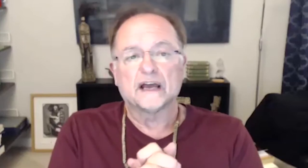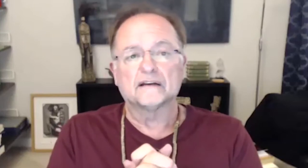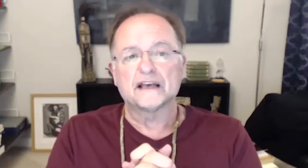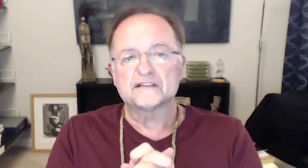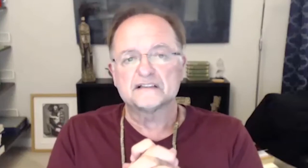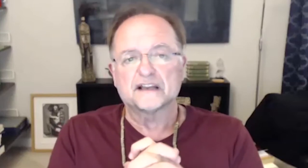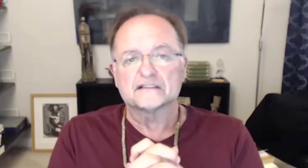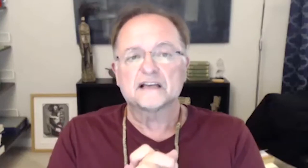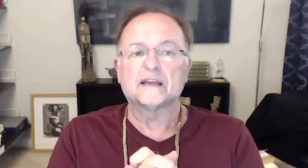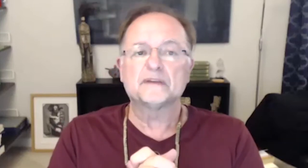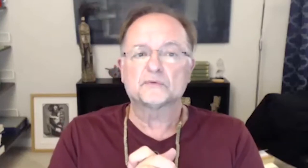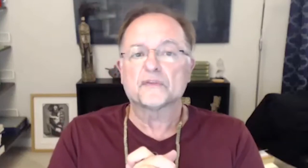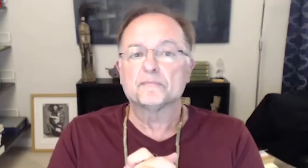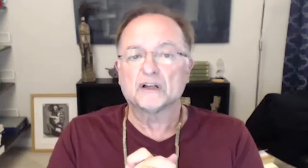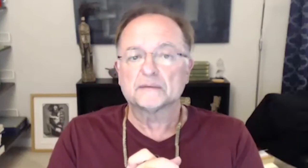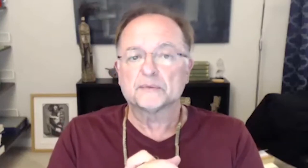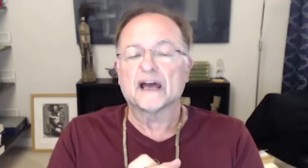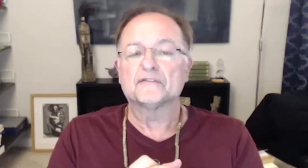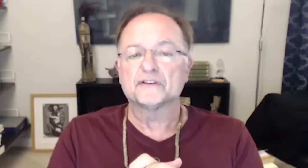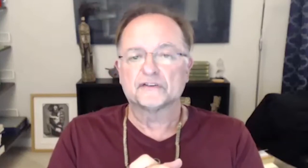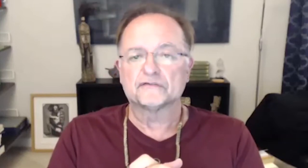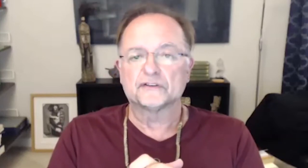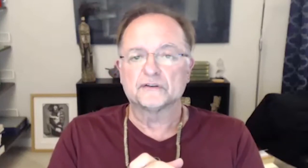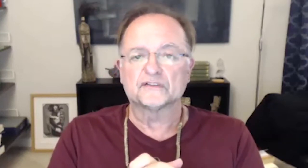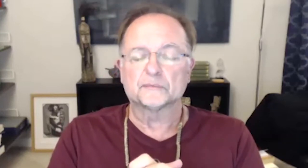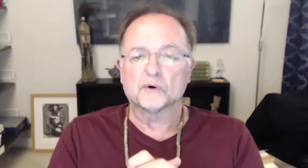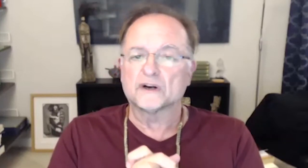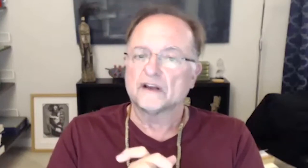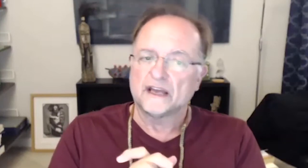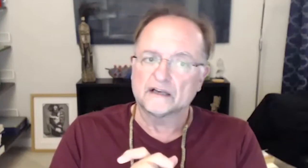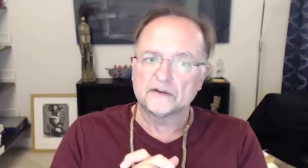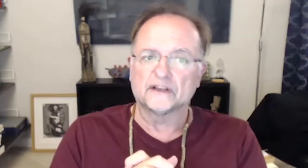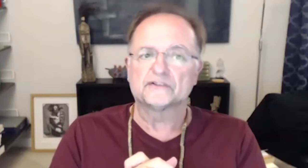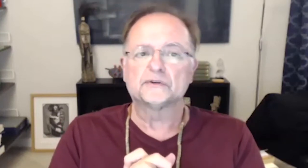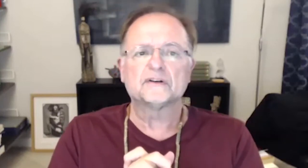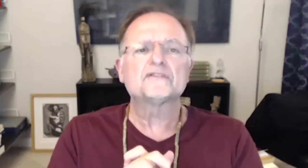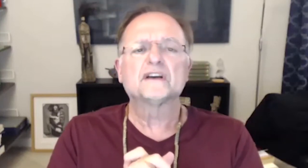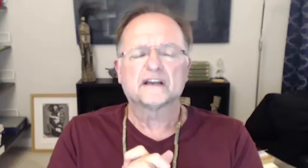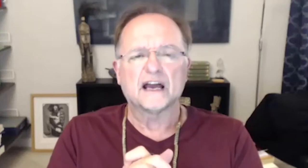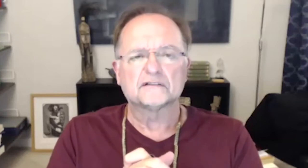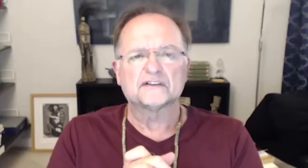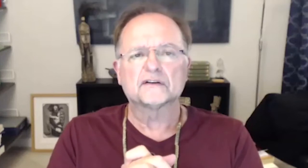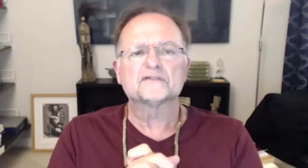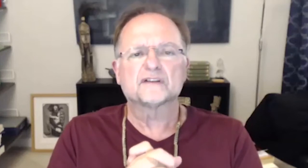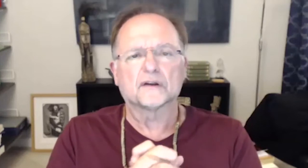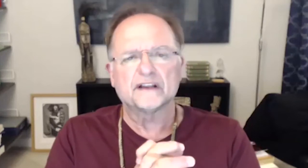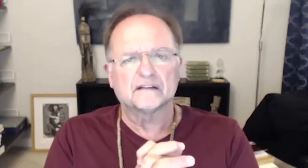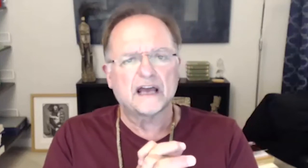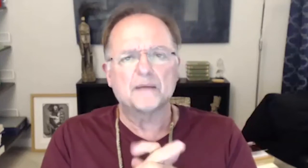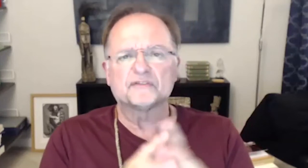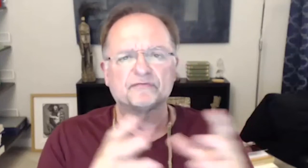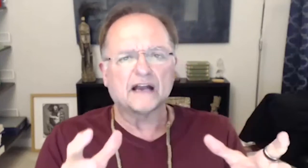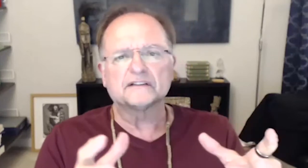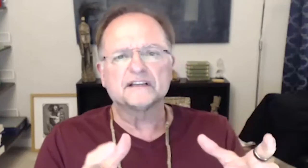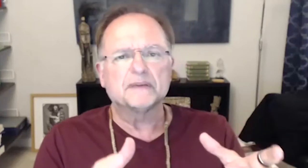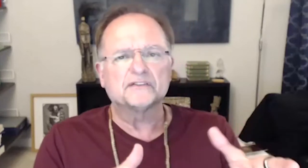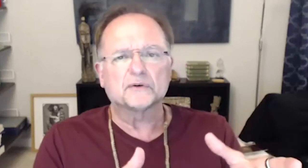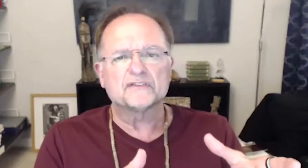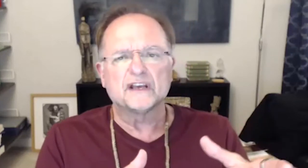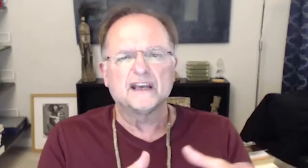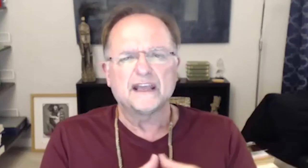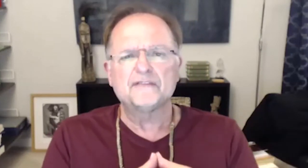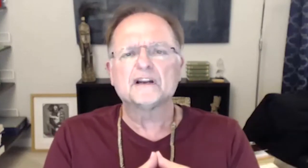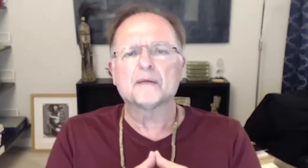intertwine lessons and assignments with multiple avenues of student support, including tutors, counselors, learning labs, faculty